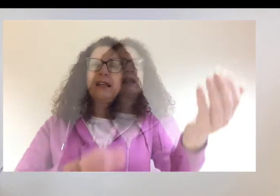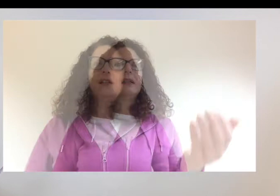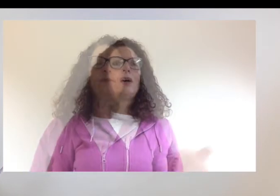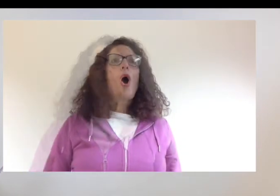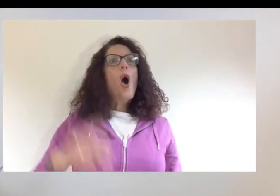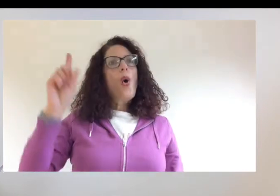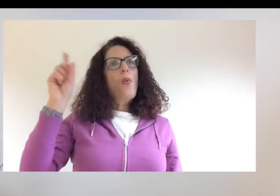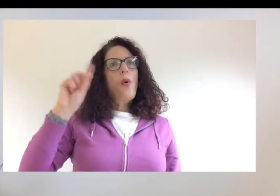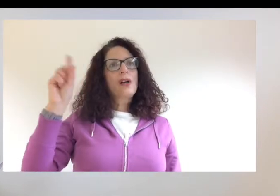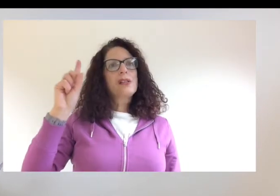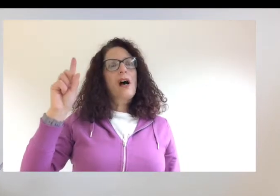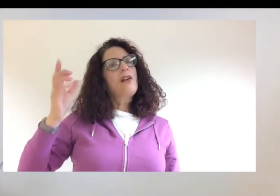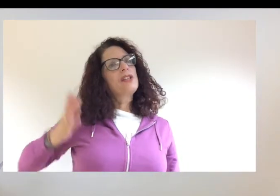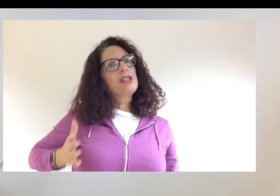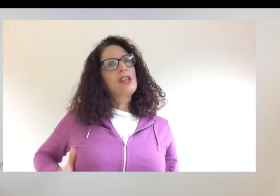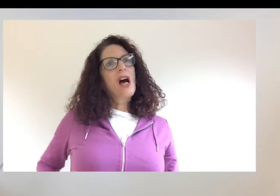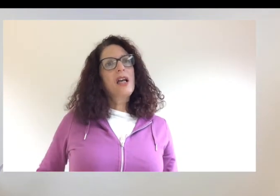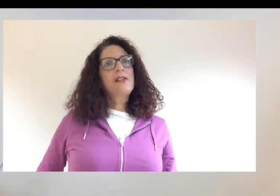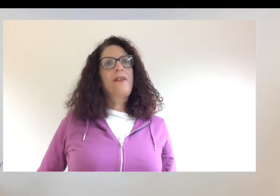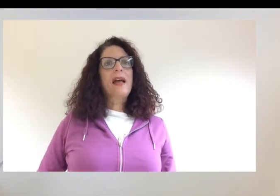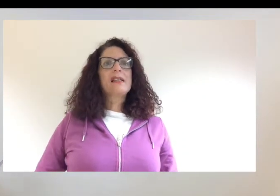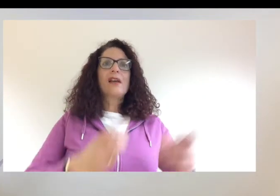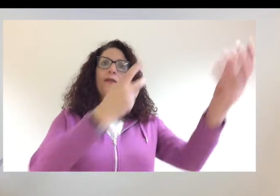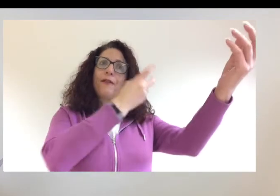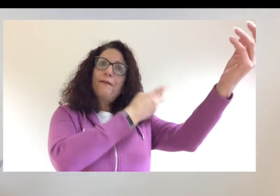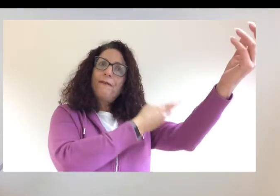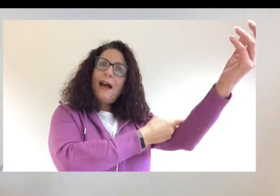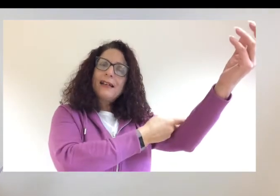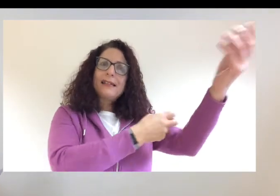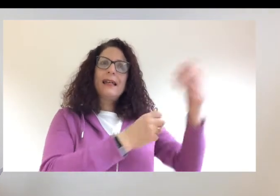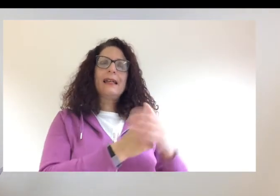What are the side effects of the vaccine?